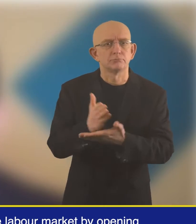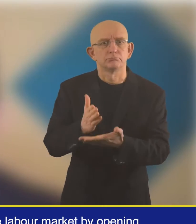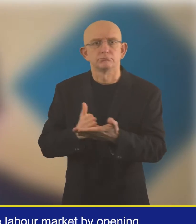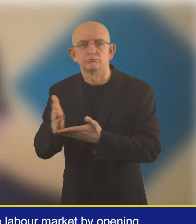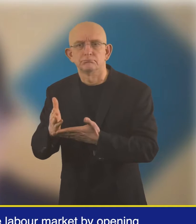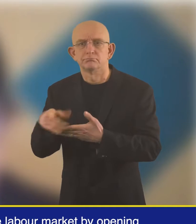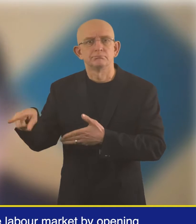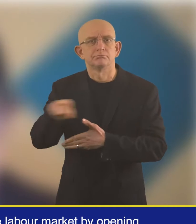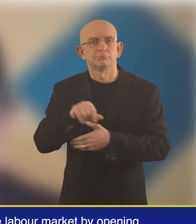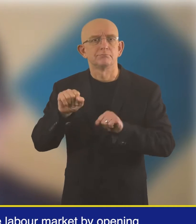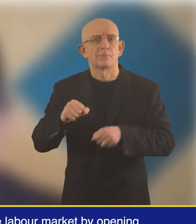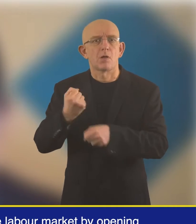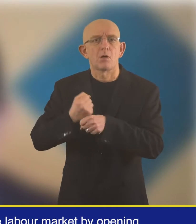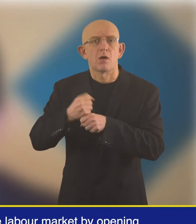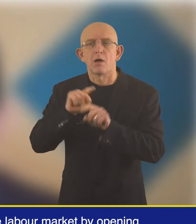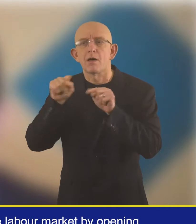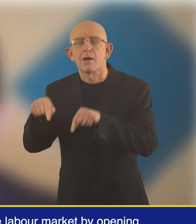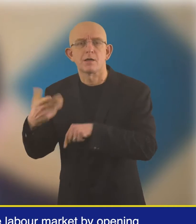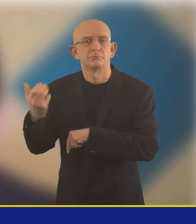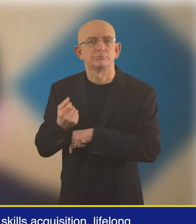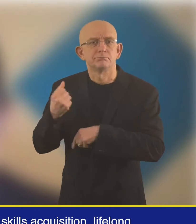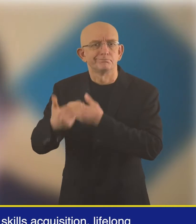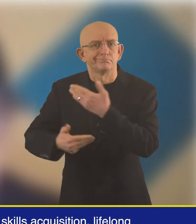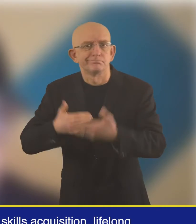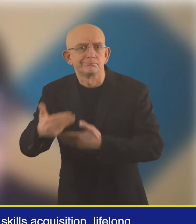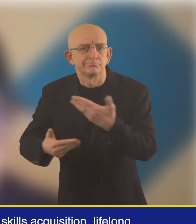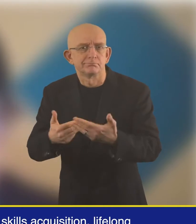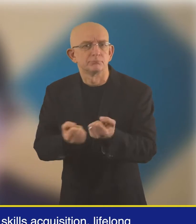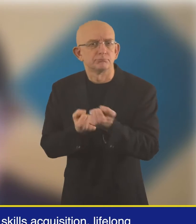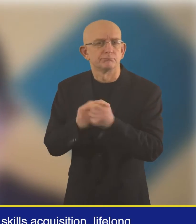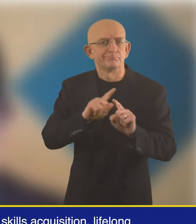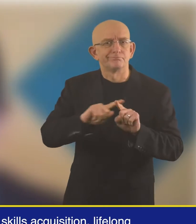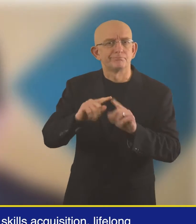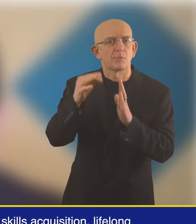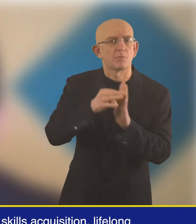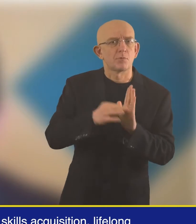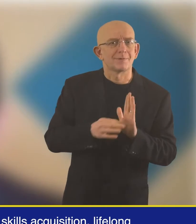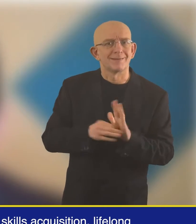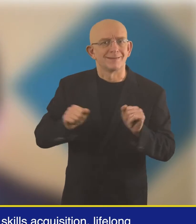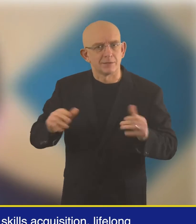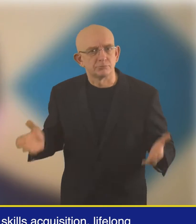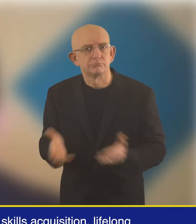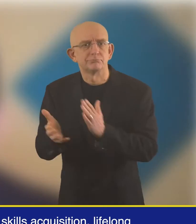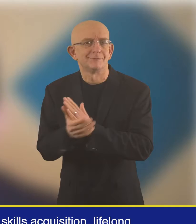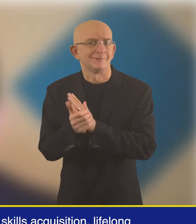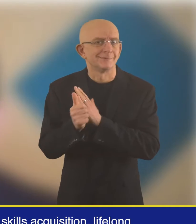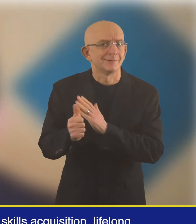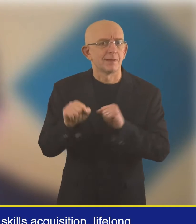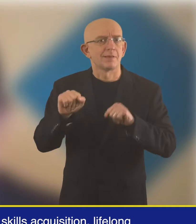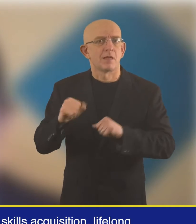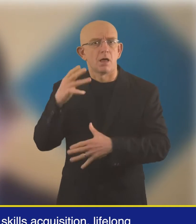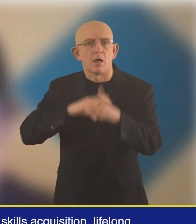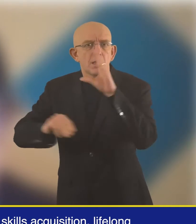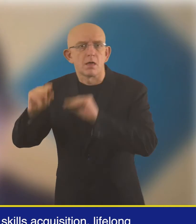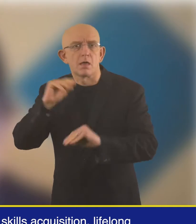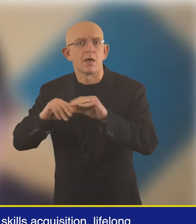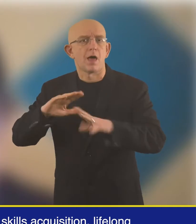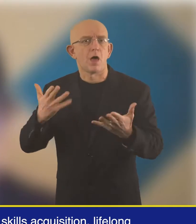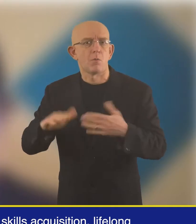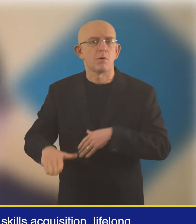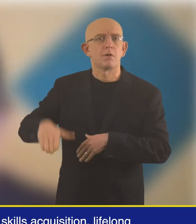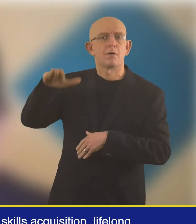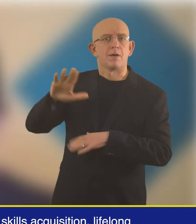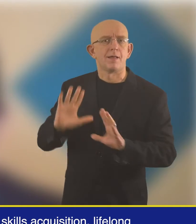to paid internship and economic empowerment and supporting policies to promote skills acquisition lifelong